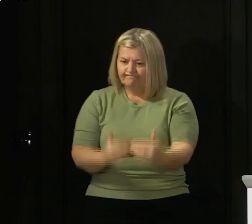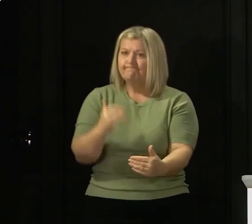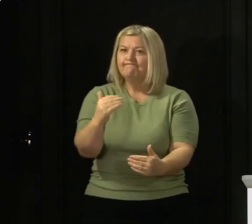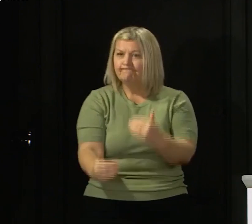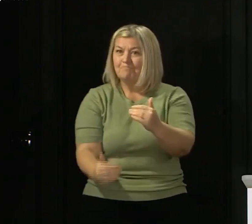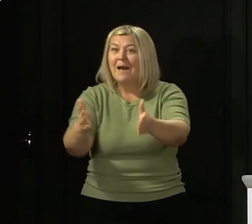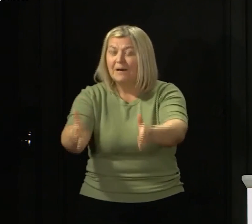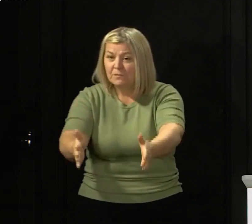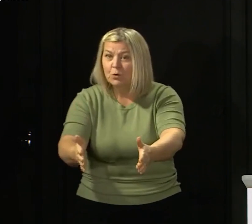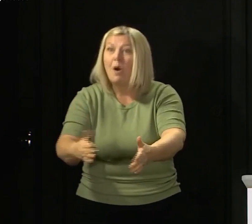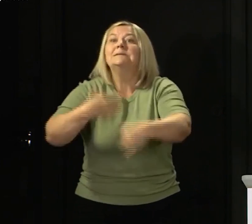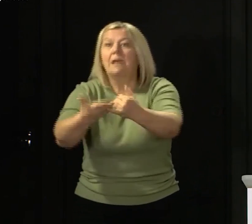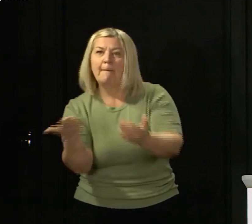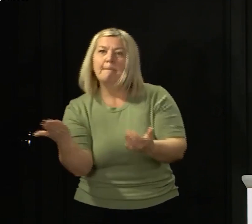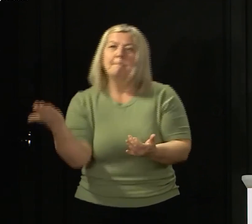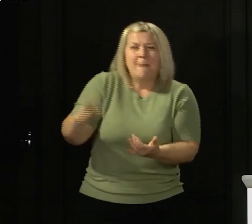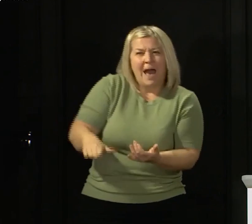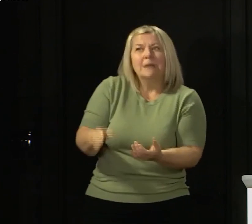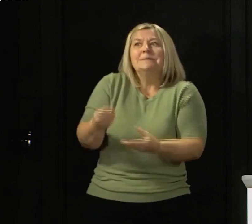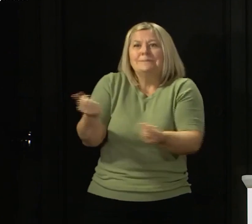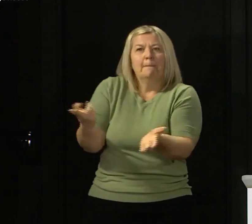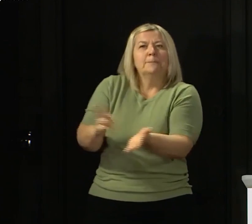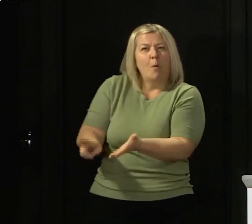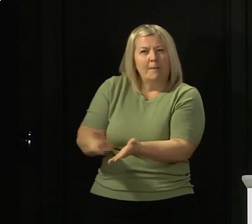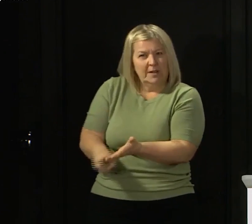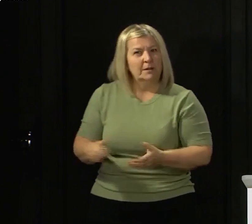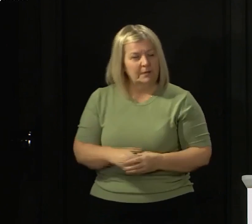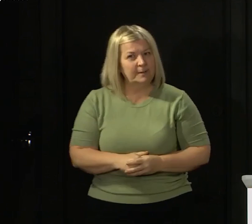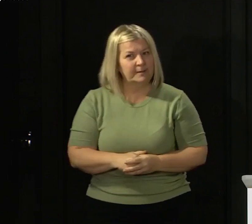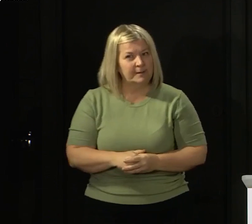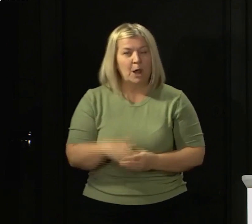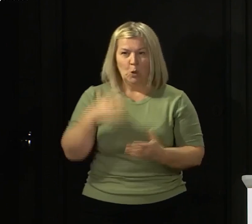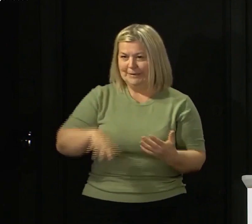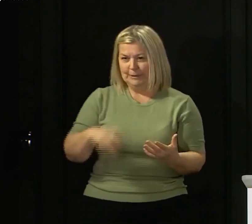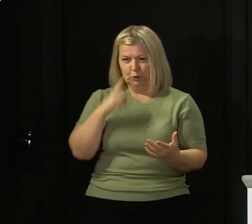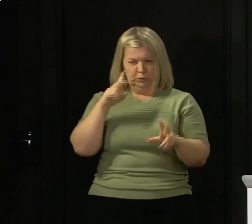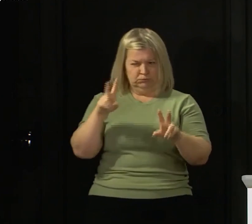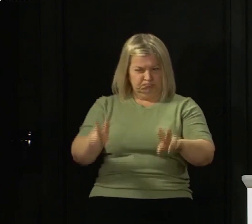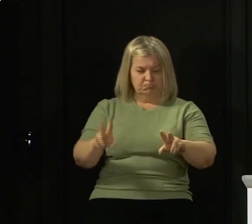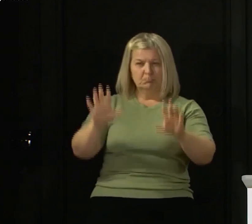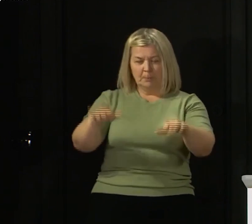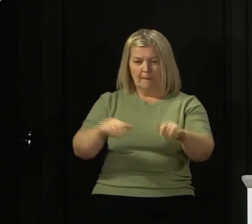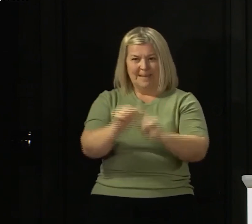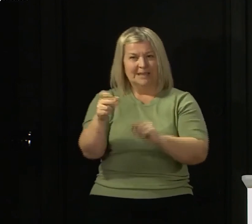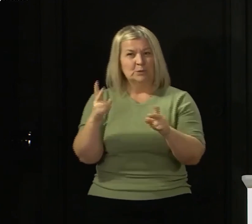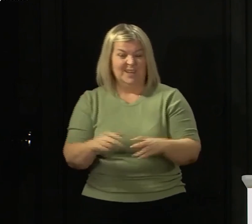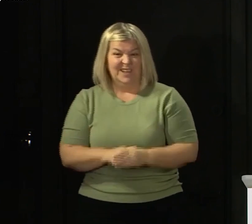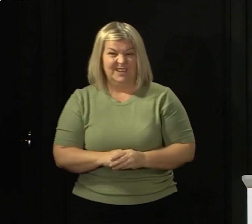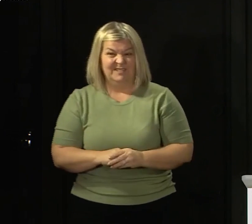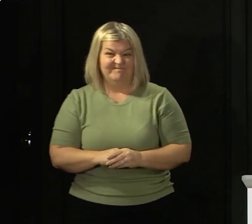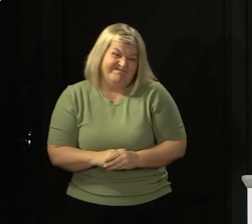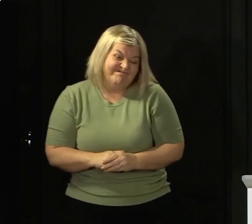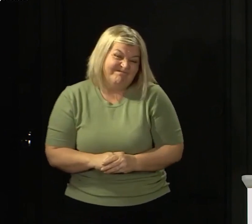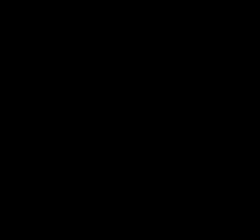to start with. We will need to assess them in advance and monitor them in action. Sometimes, as I said a moment ago, we may even need